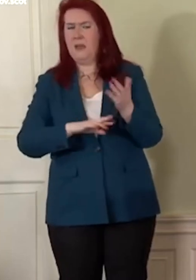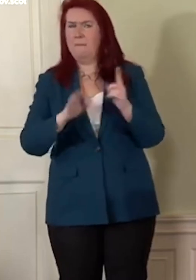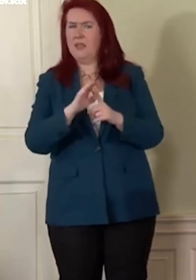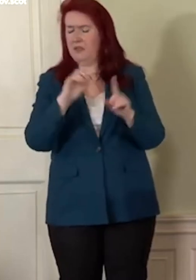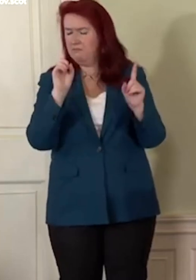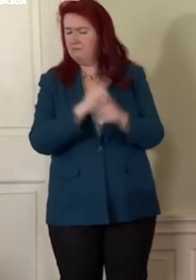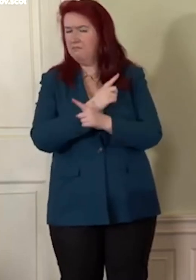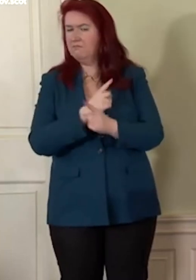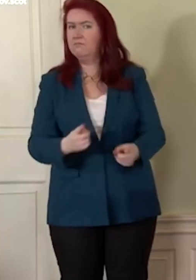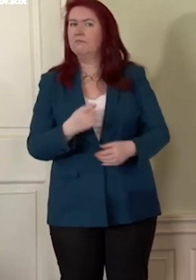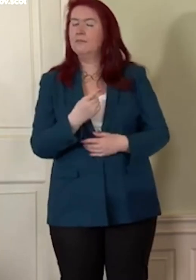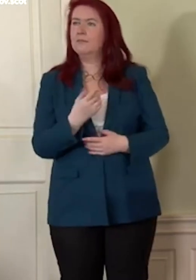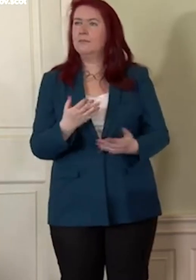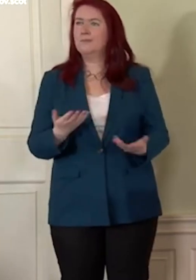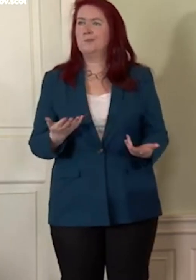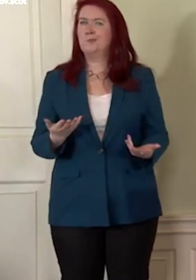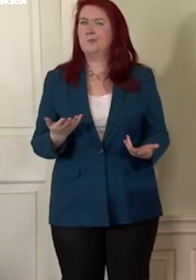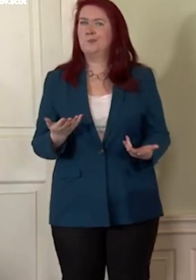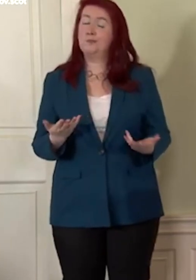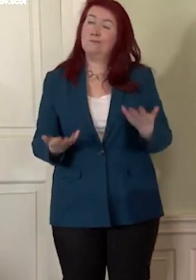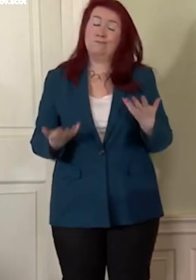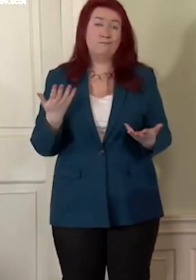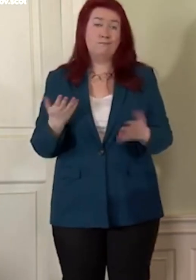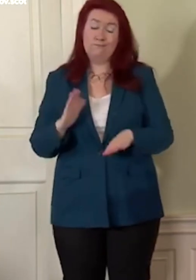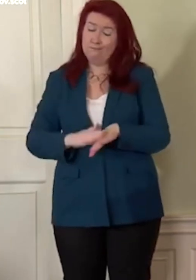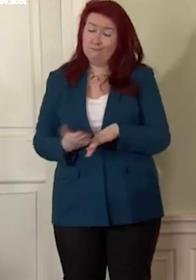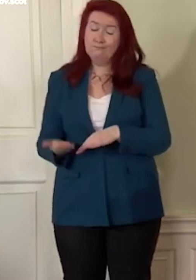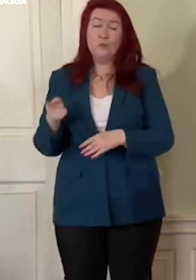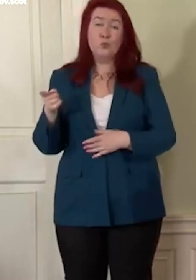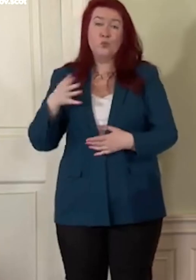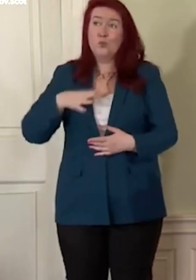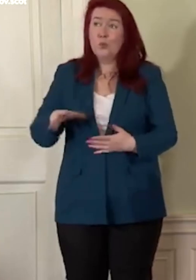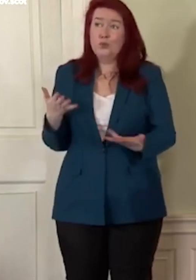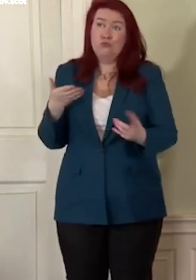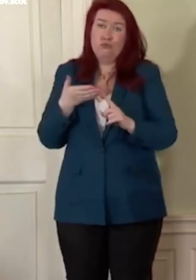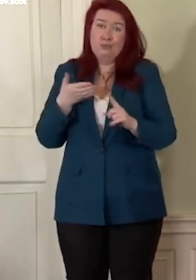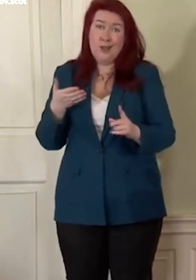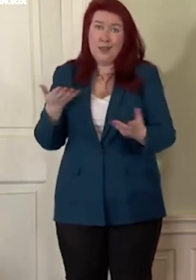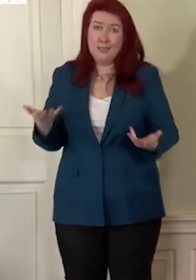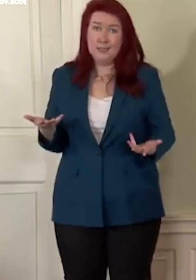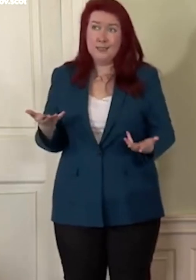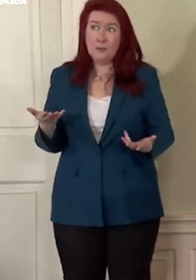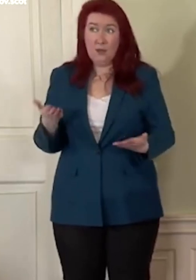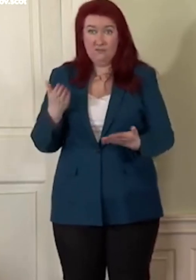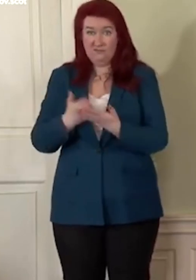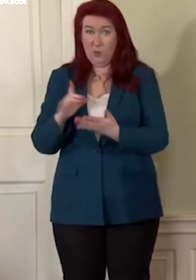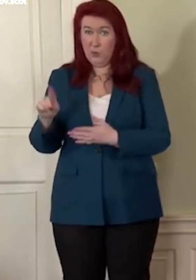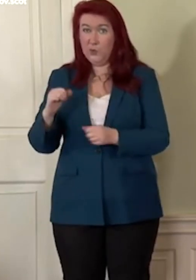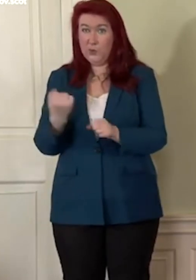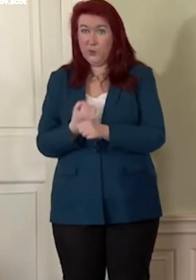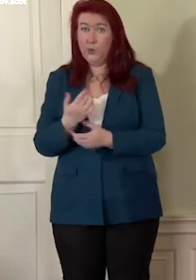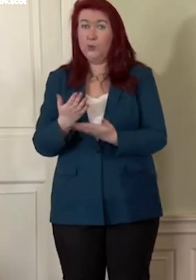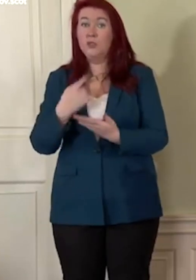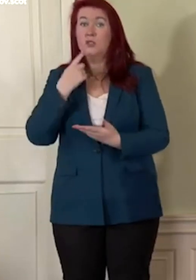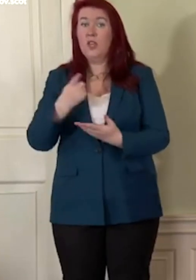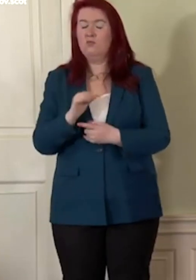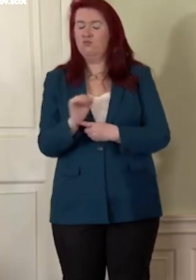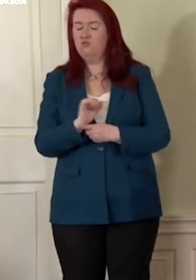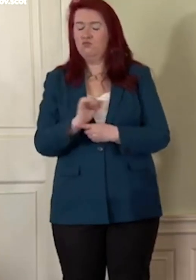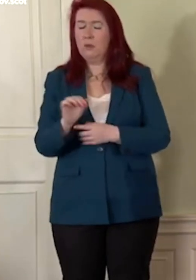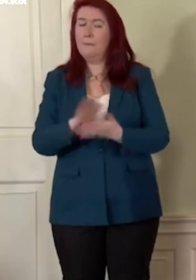pale, whether or not they want to acknowledge that, what they are doing is just disrespecting